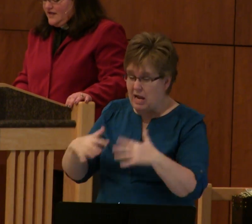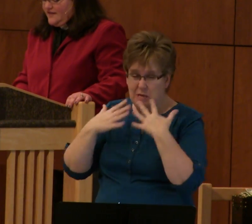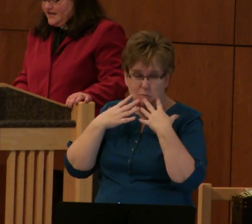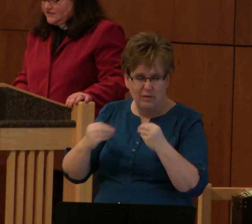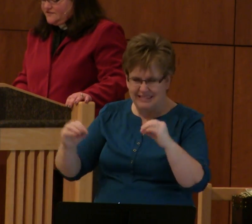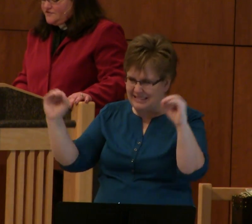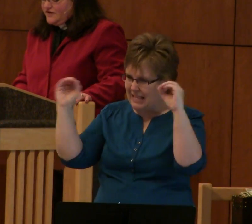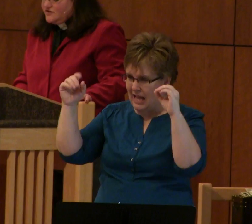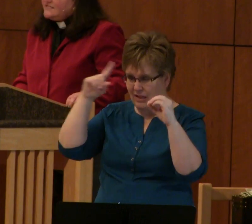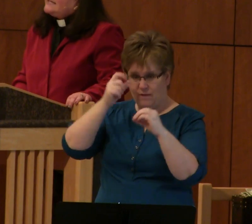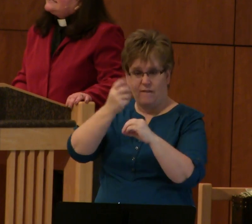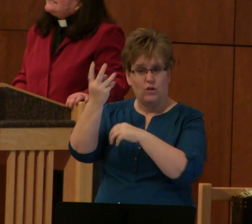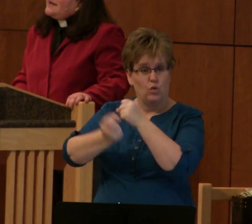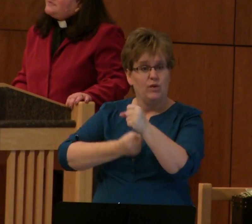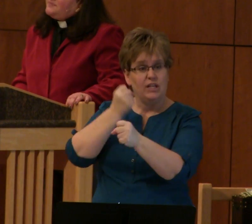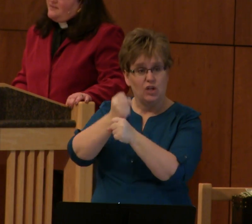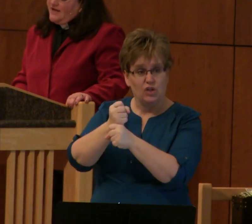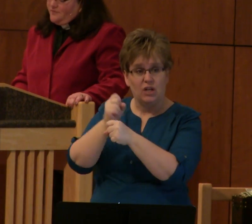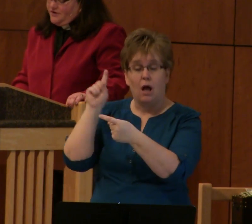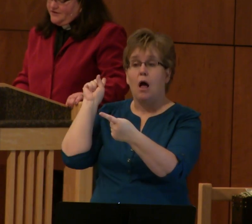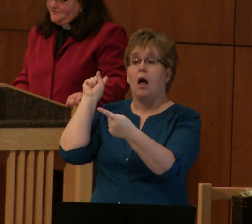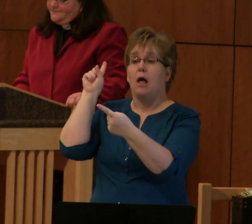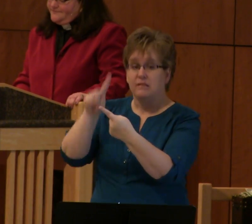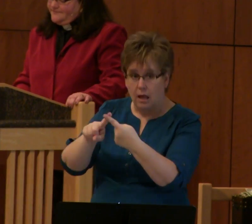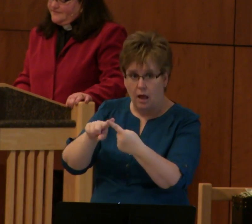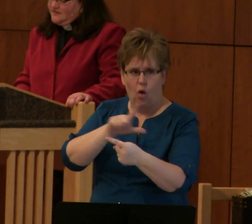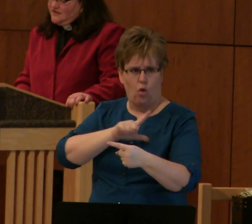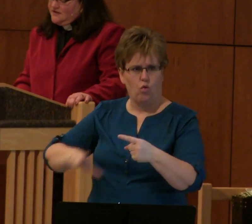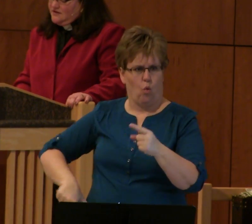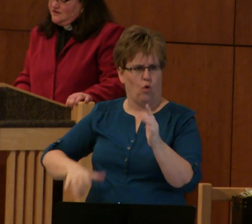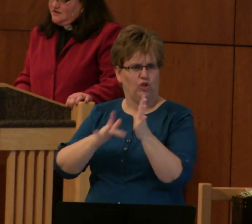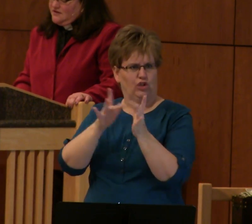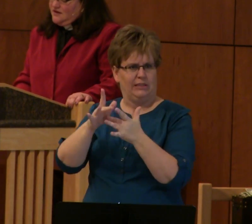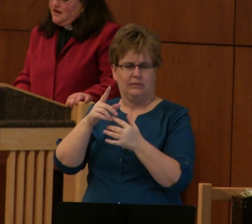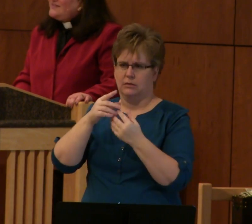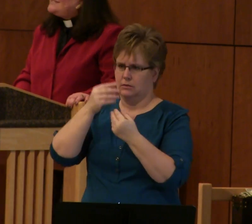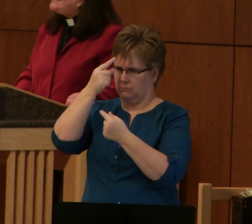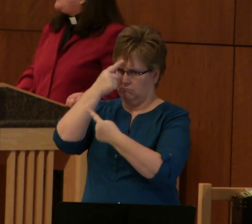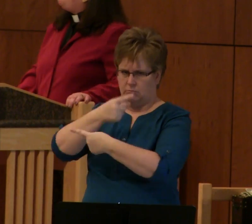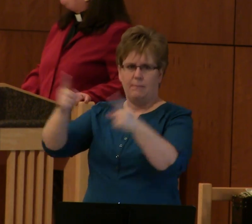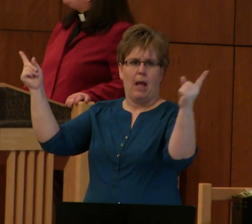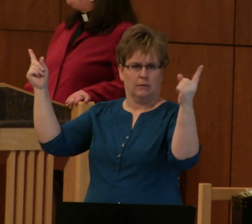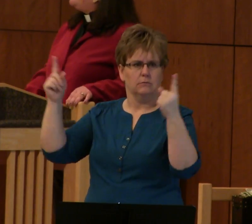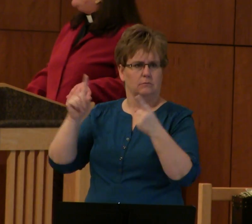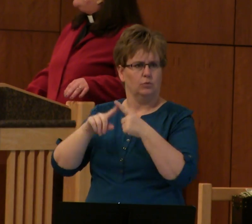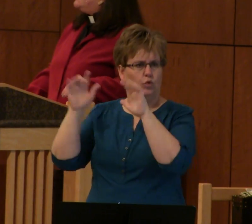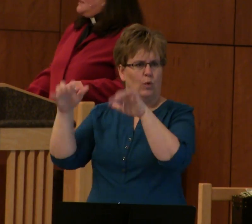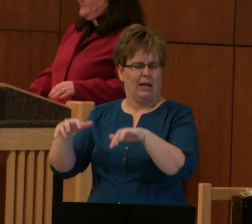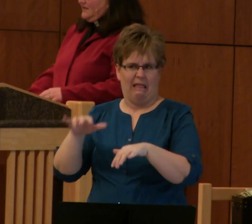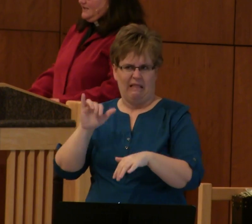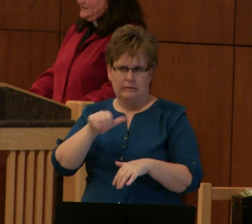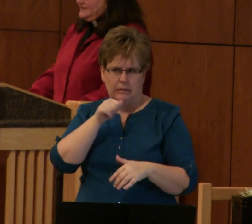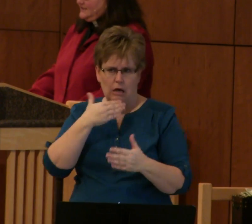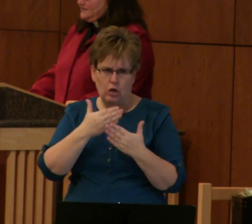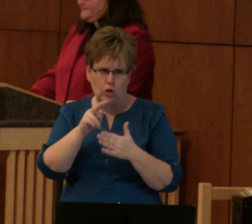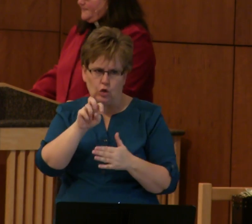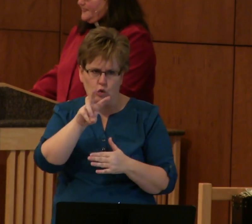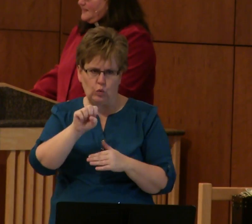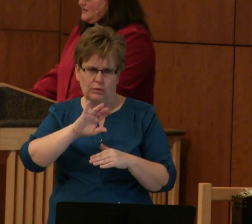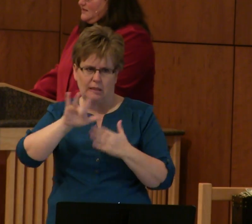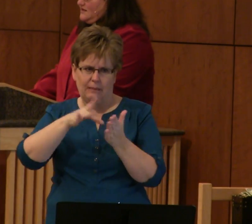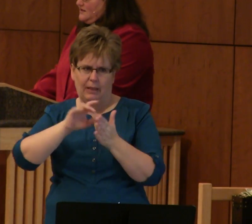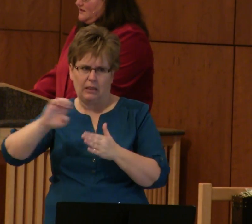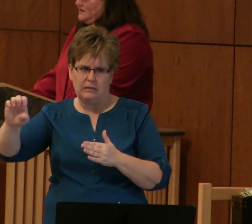in the next few years except by my word. And this is not a welcome word in the Middle East.